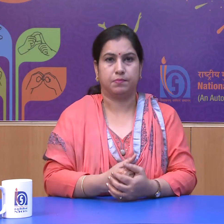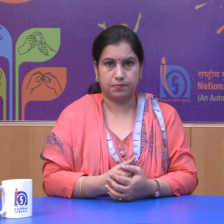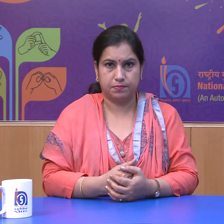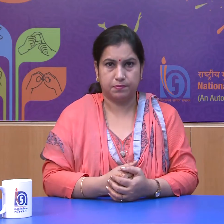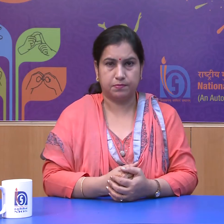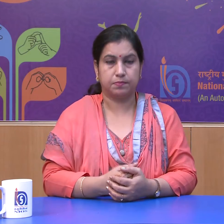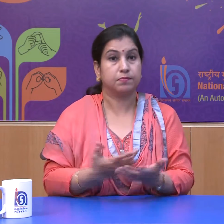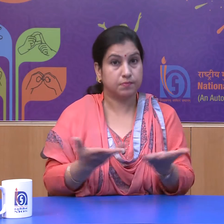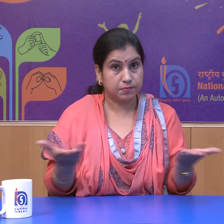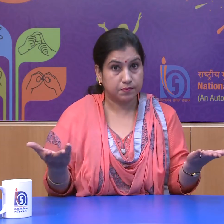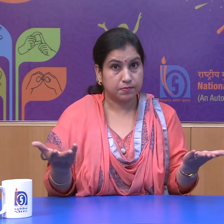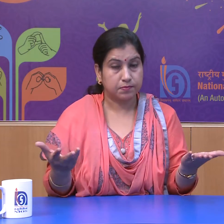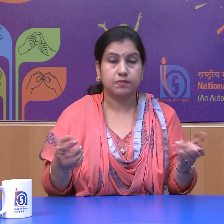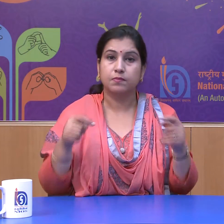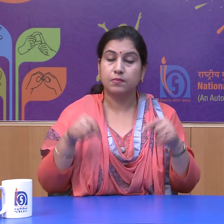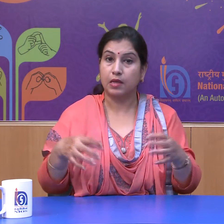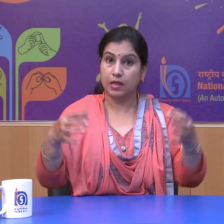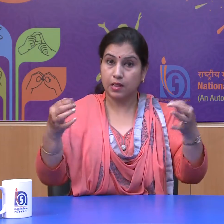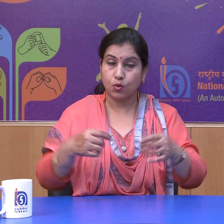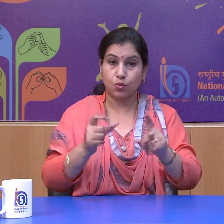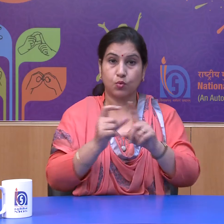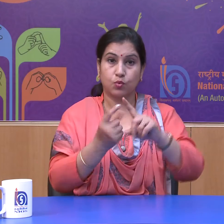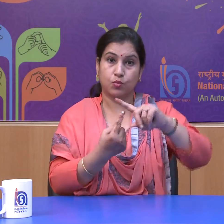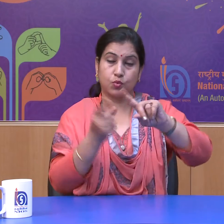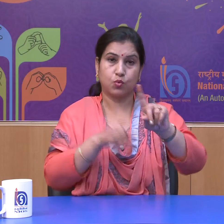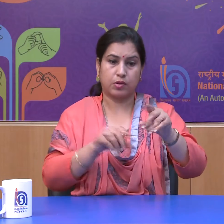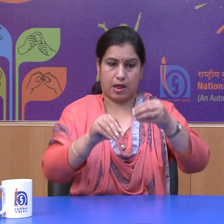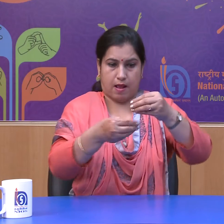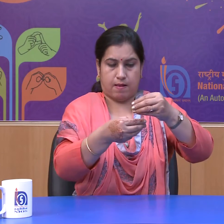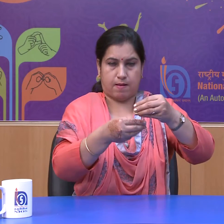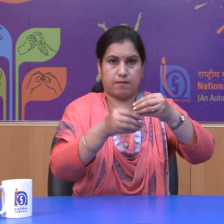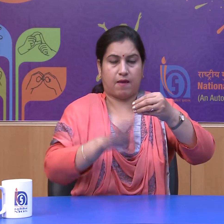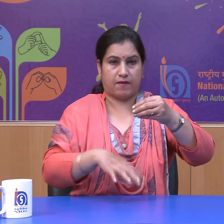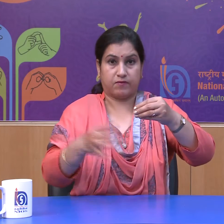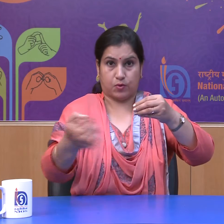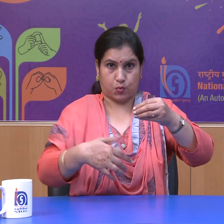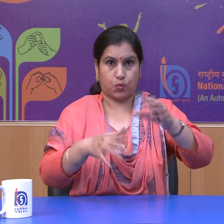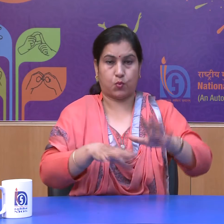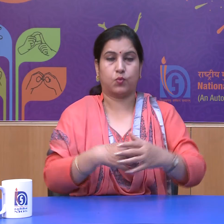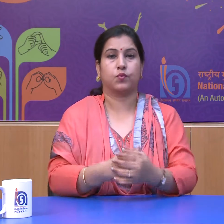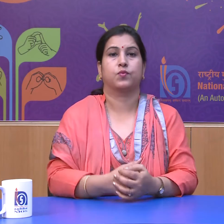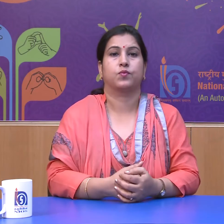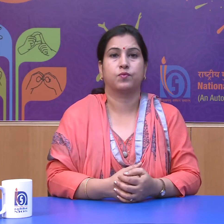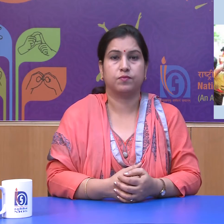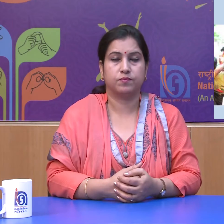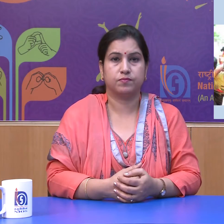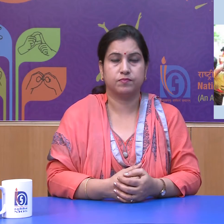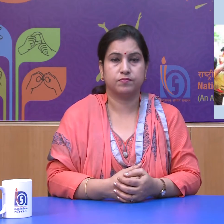Learners, a new duty has also been added to fundamental duties. Parents should